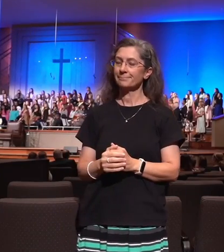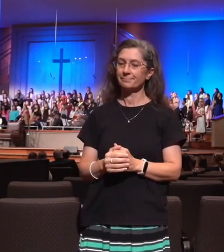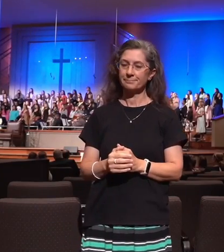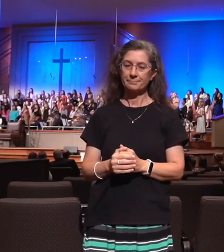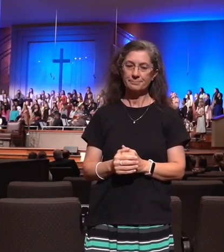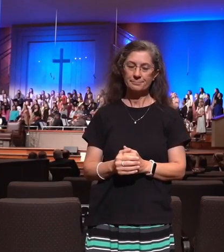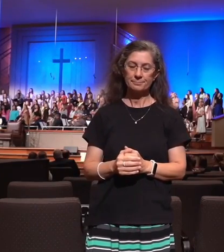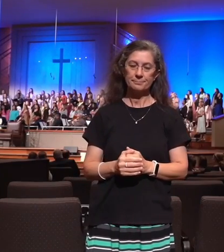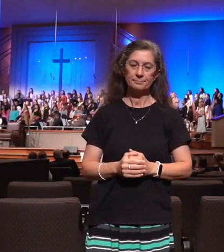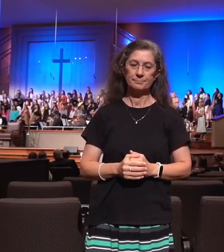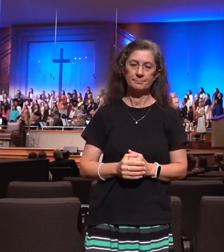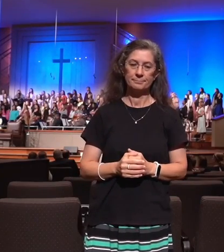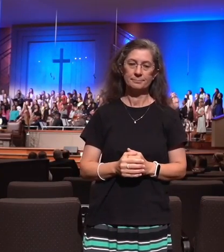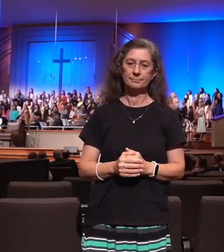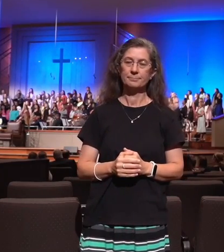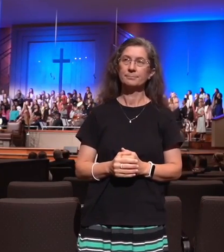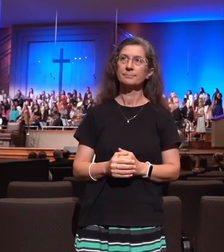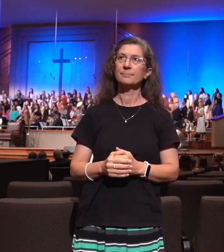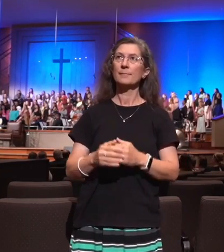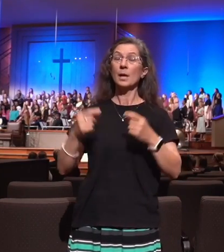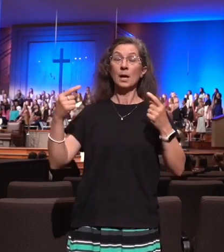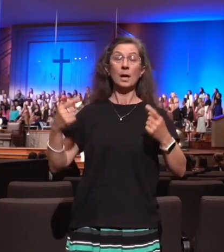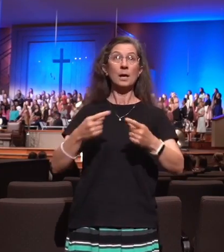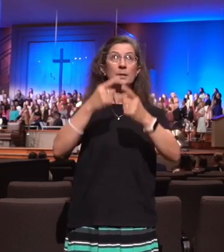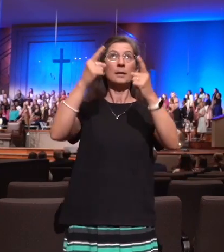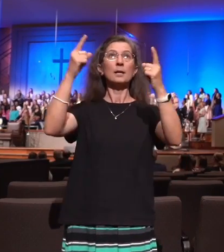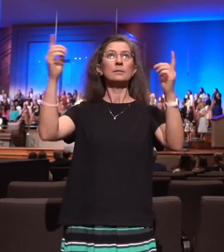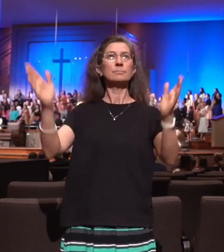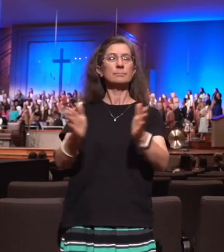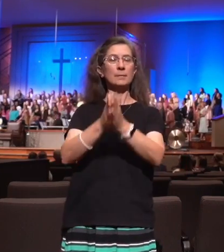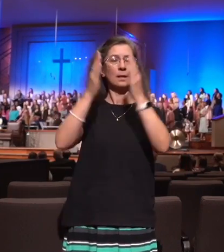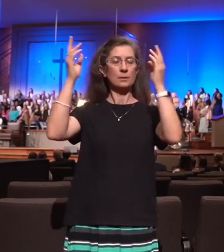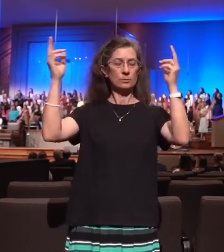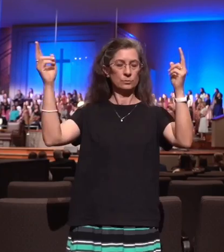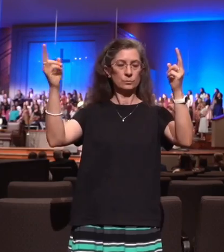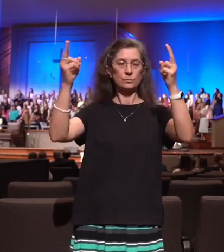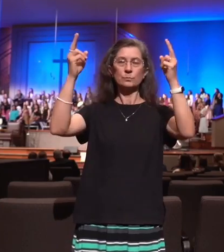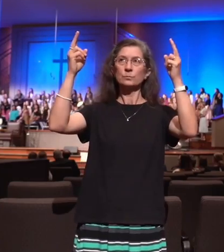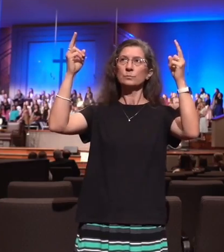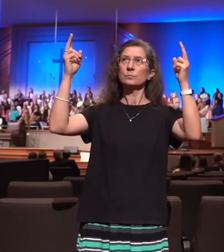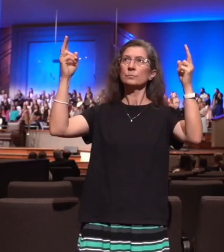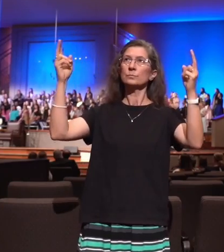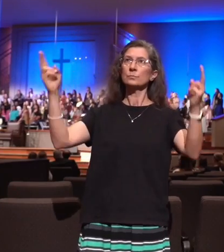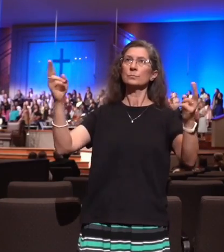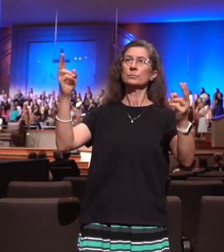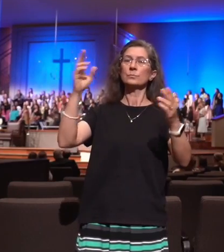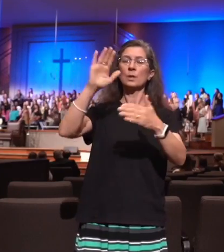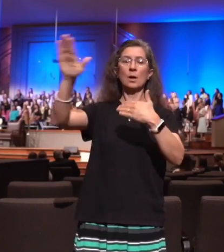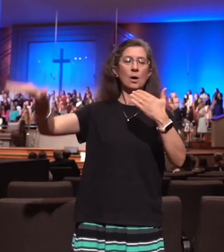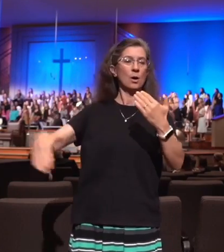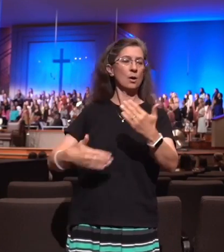Let every hallelujah, let every land refrain,